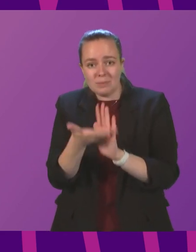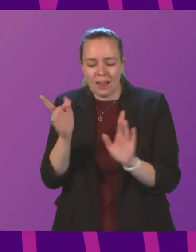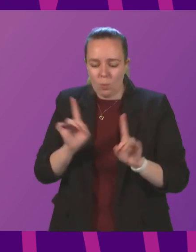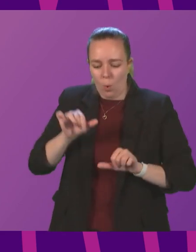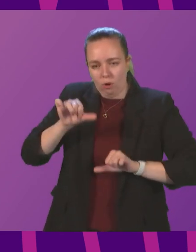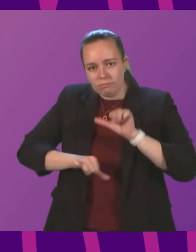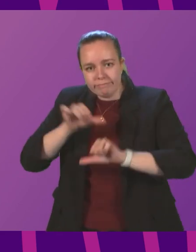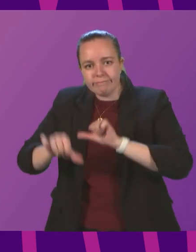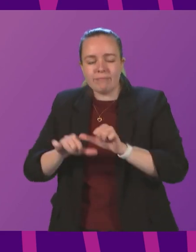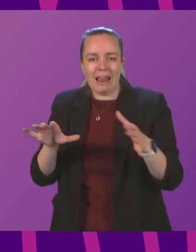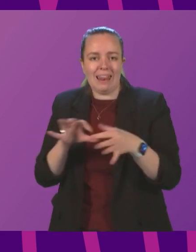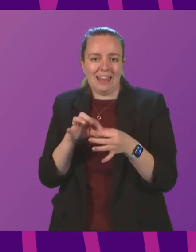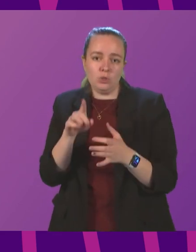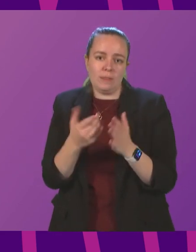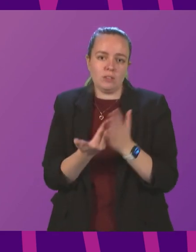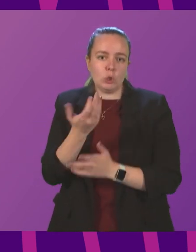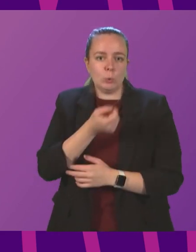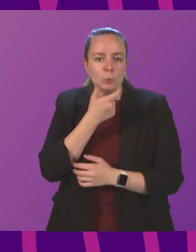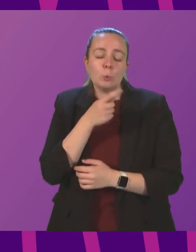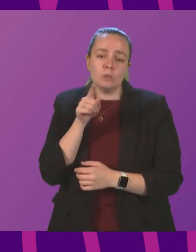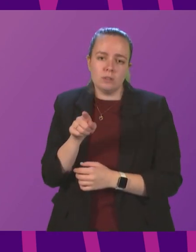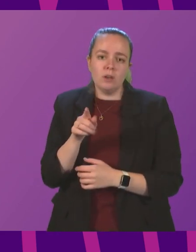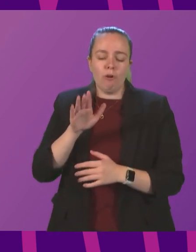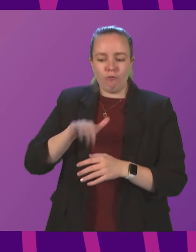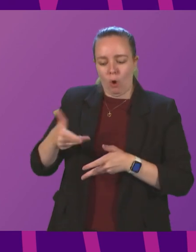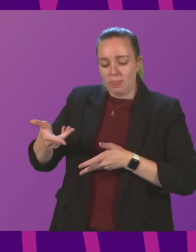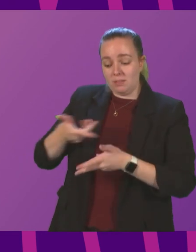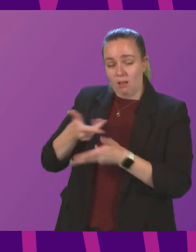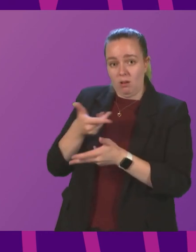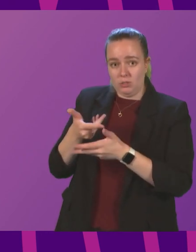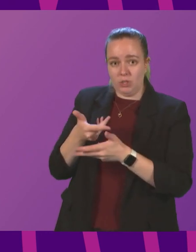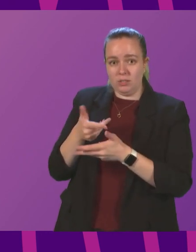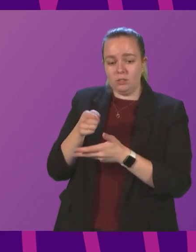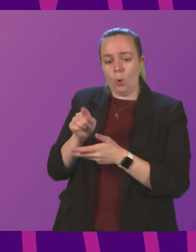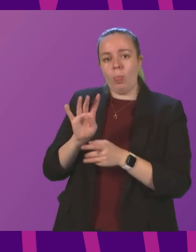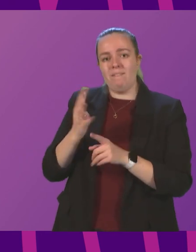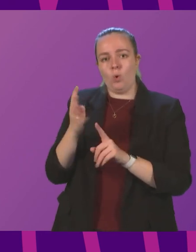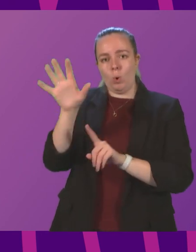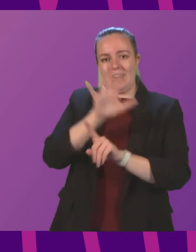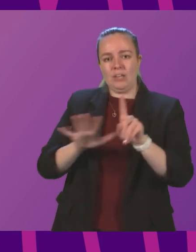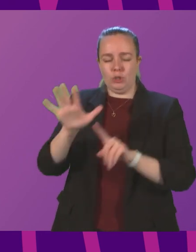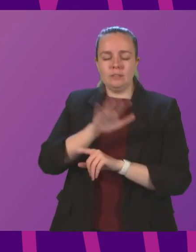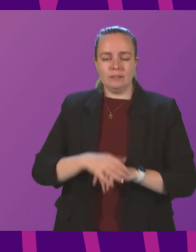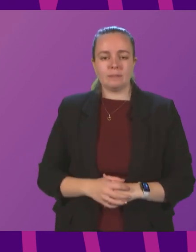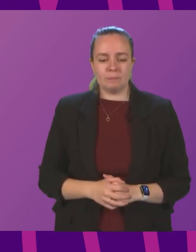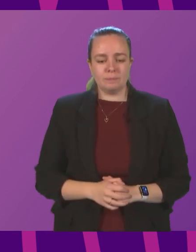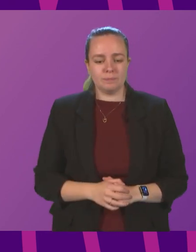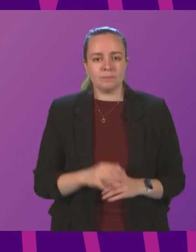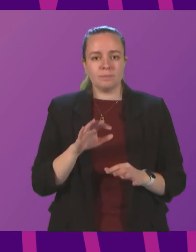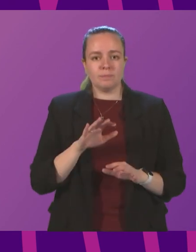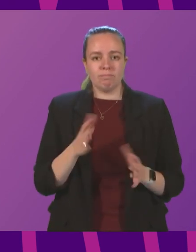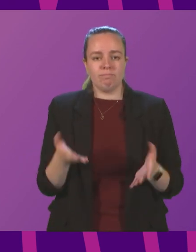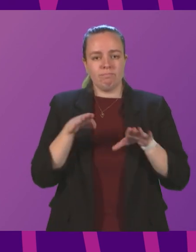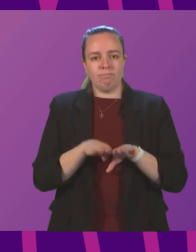are taken in relation to this matter as a consequence of the discussions that are taking place on a four nations basis. That concludes